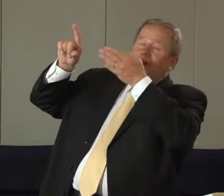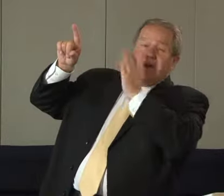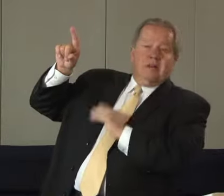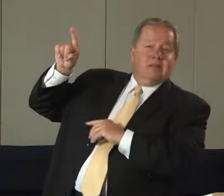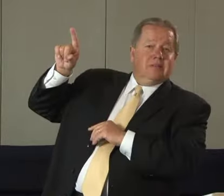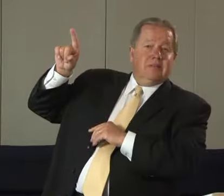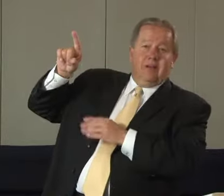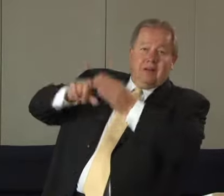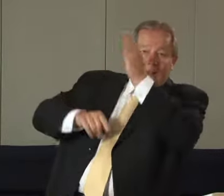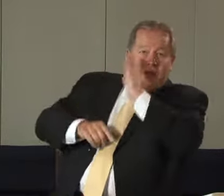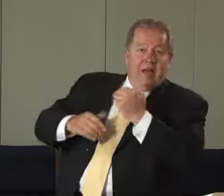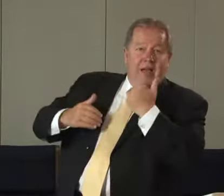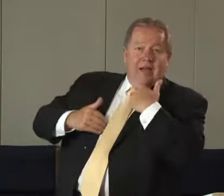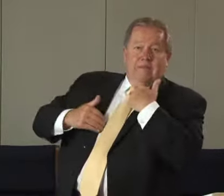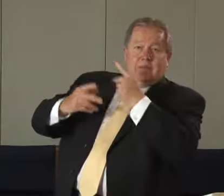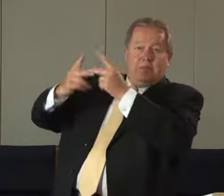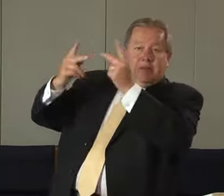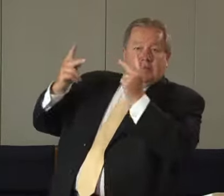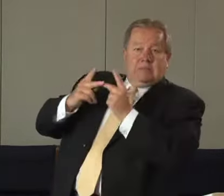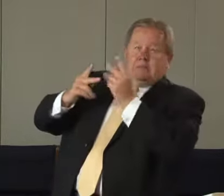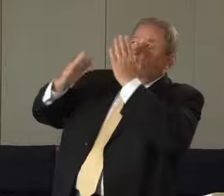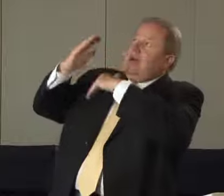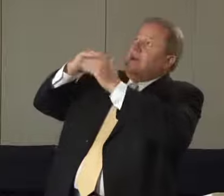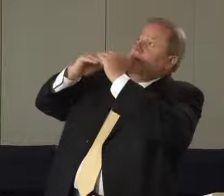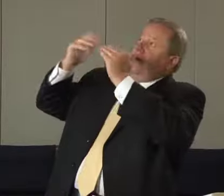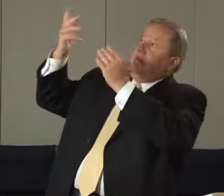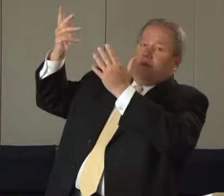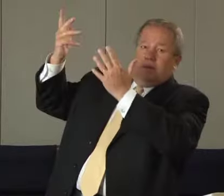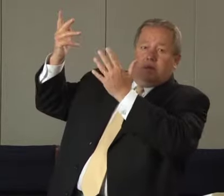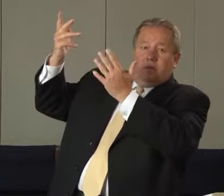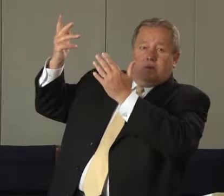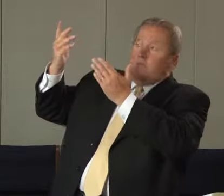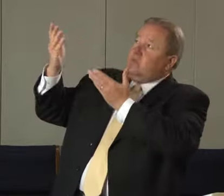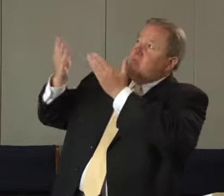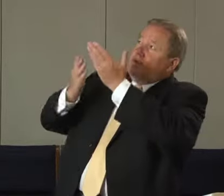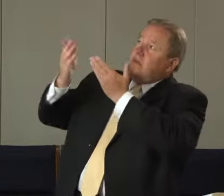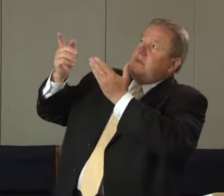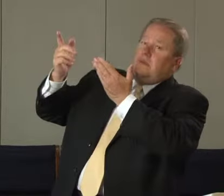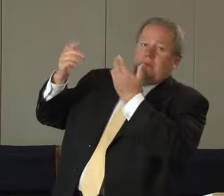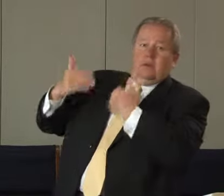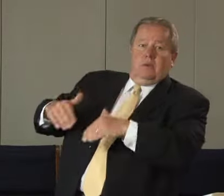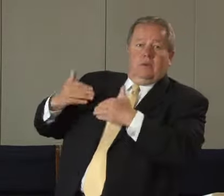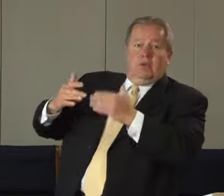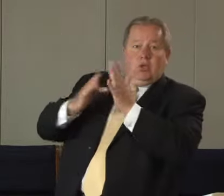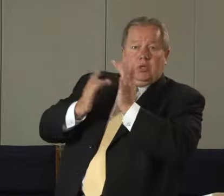that goal because God we need to magnify him he is in heaven